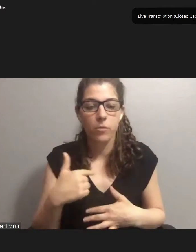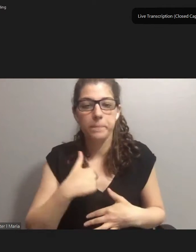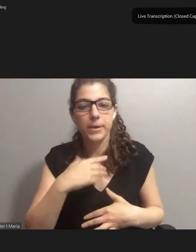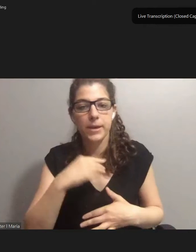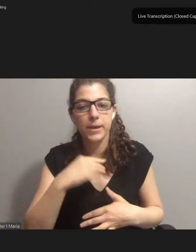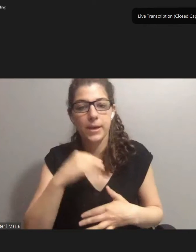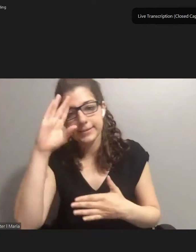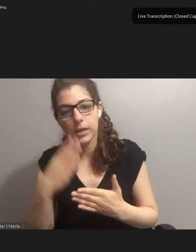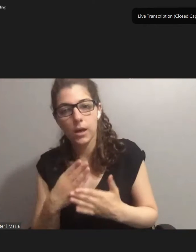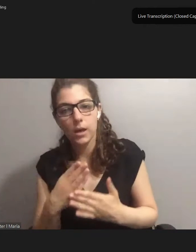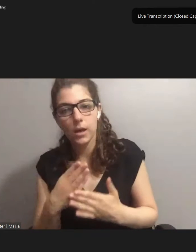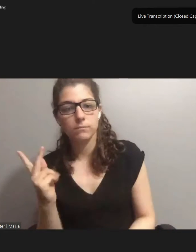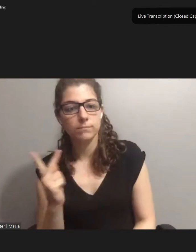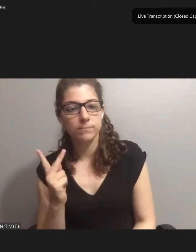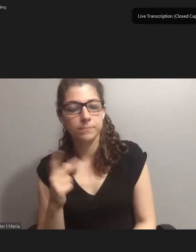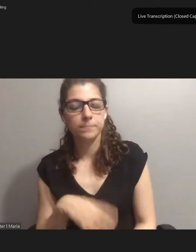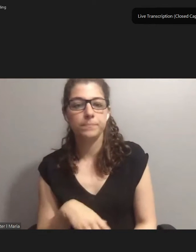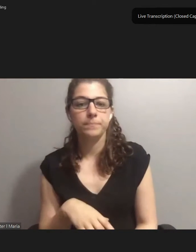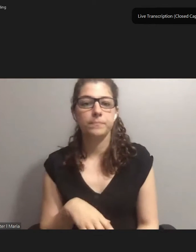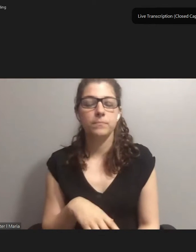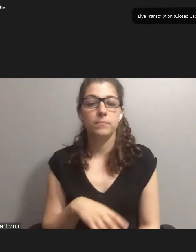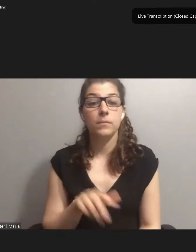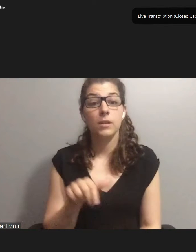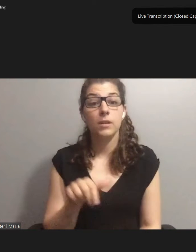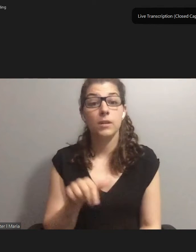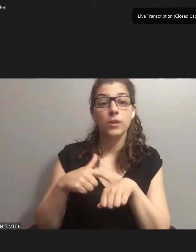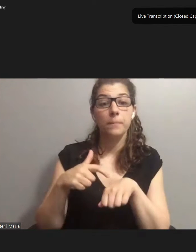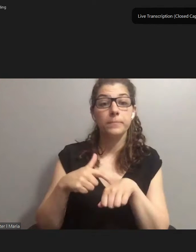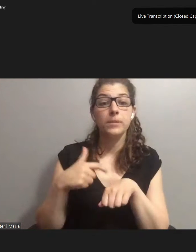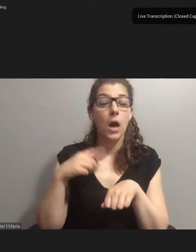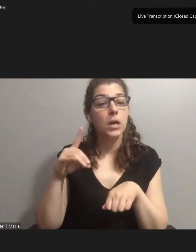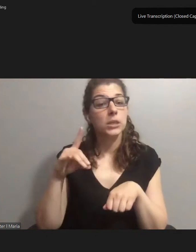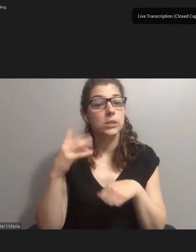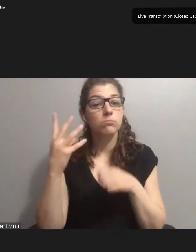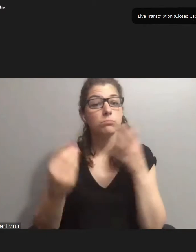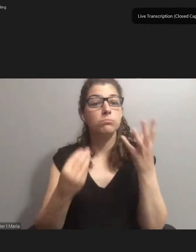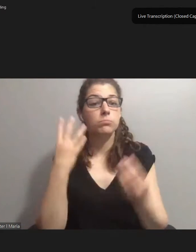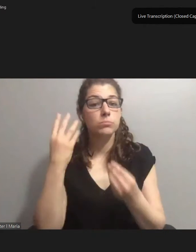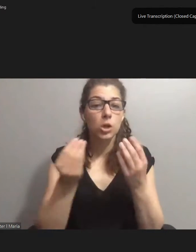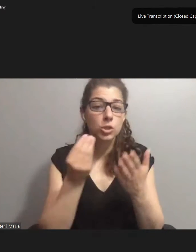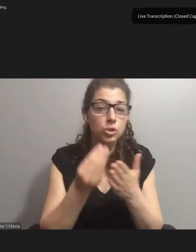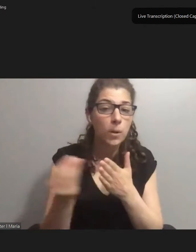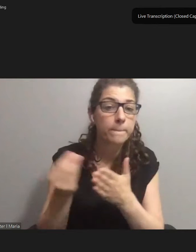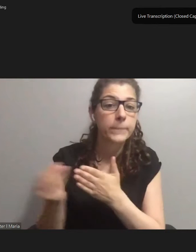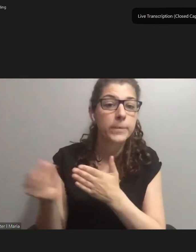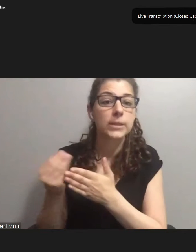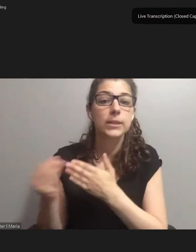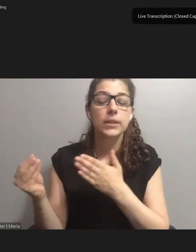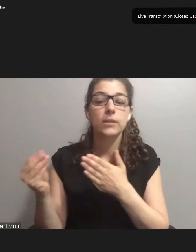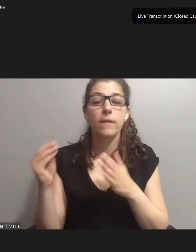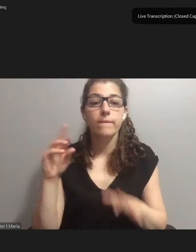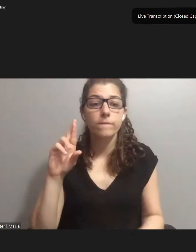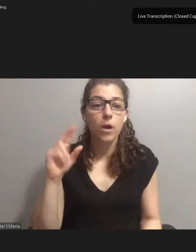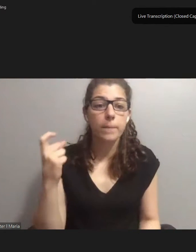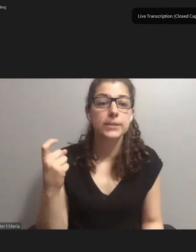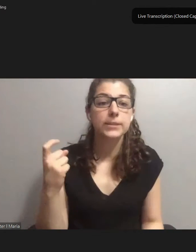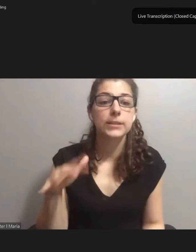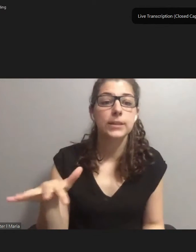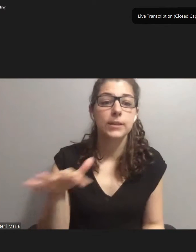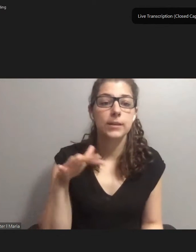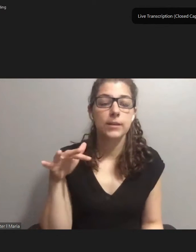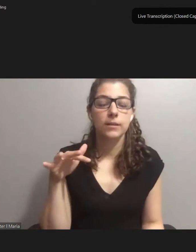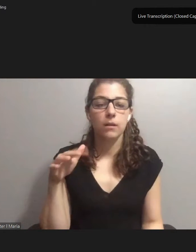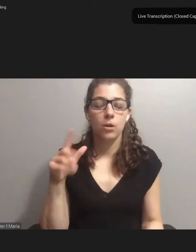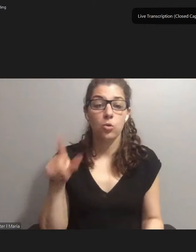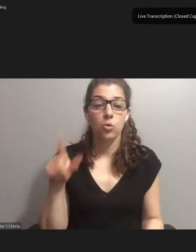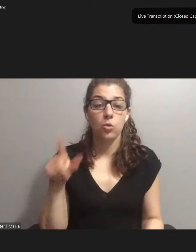In the hard times, I did go out. I went shopping into the pharmacy. And when